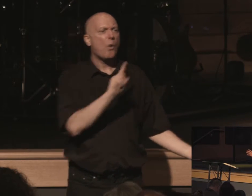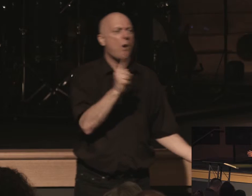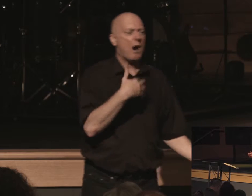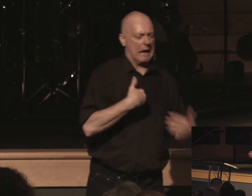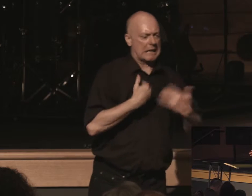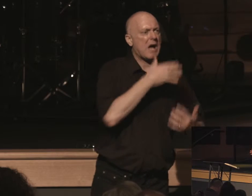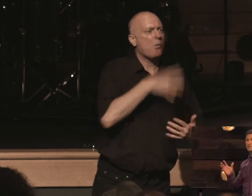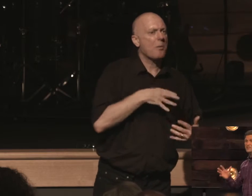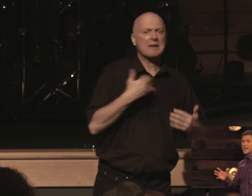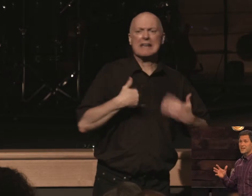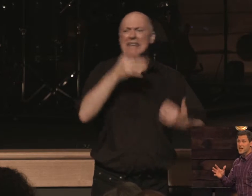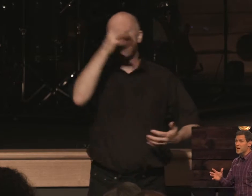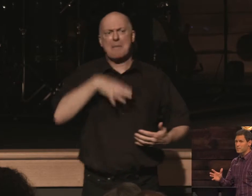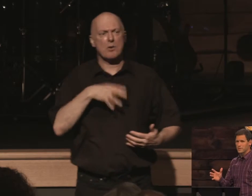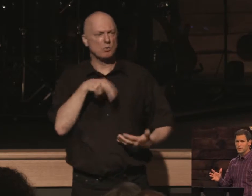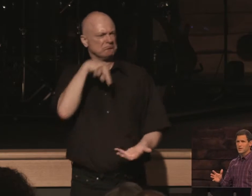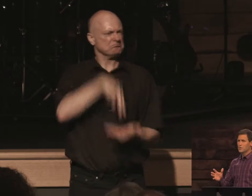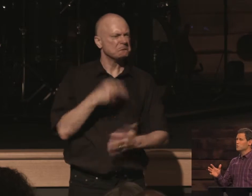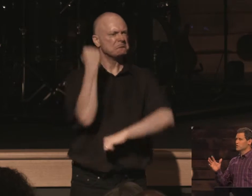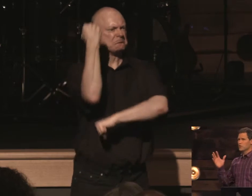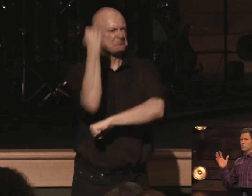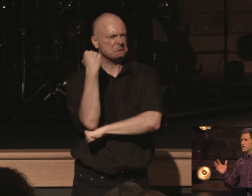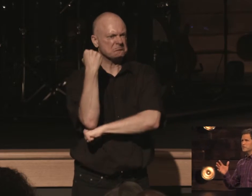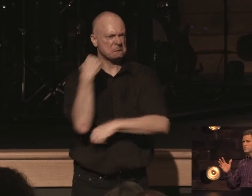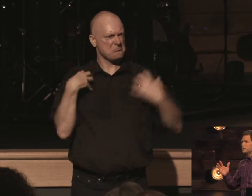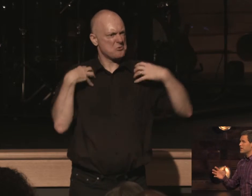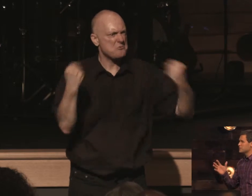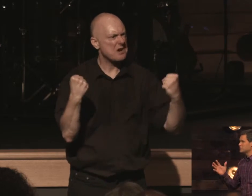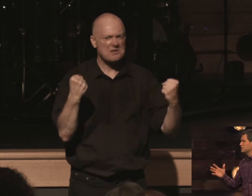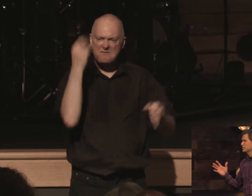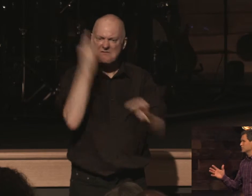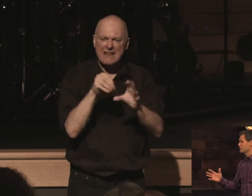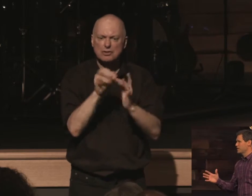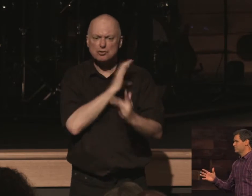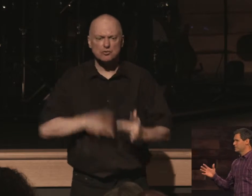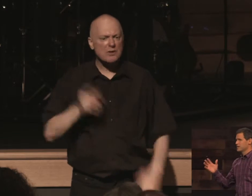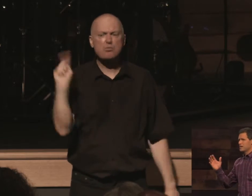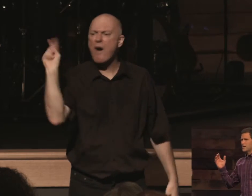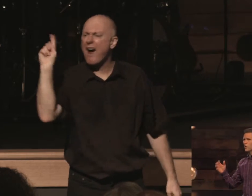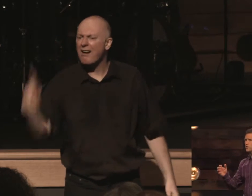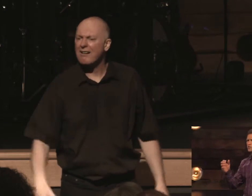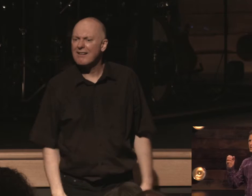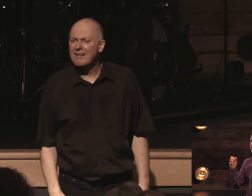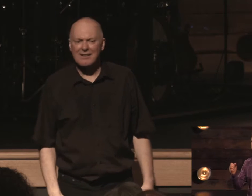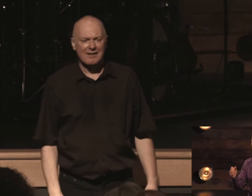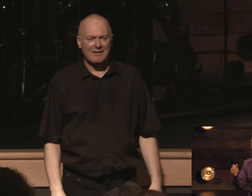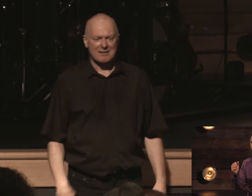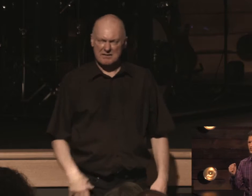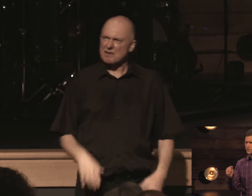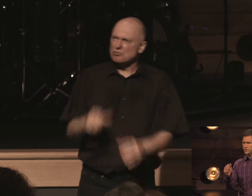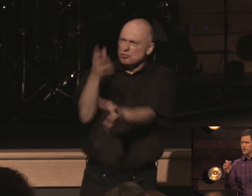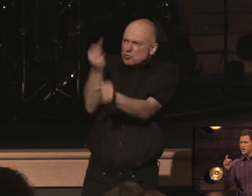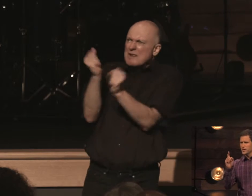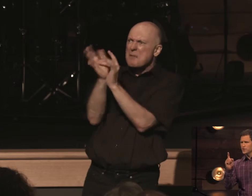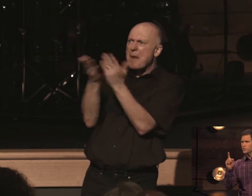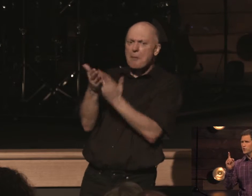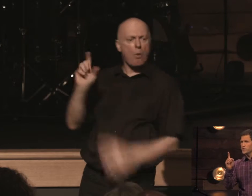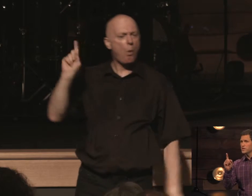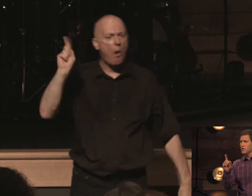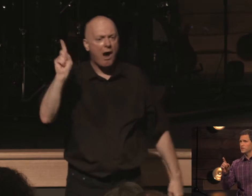young men who will stand up with a courageous faith in jesus christ and hold to the authority of scripture here's what we know